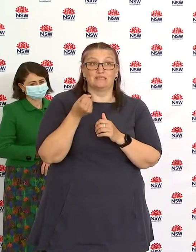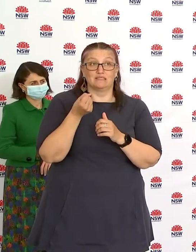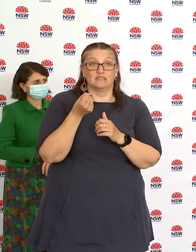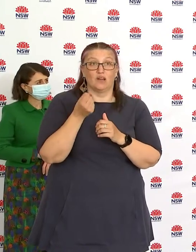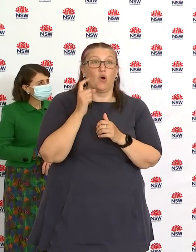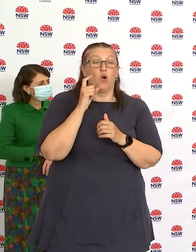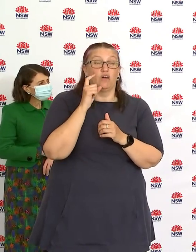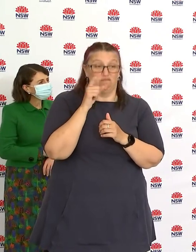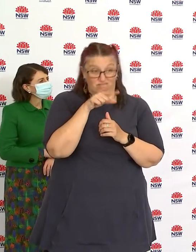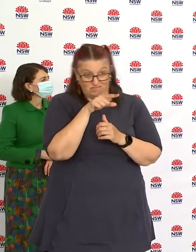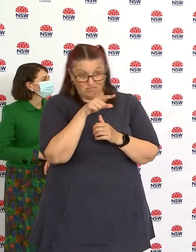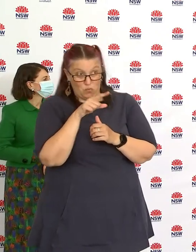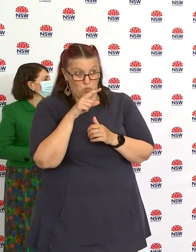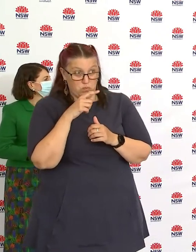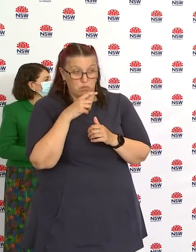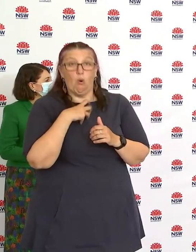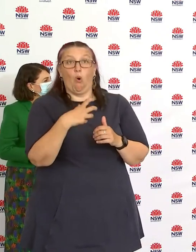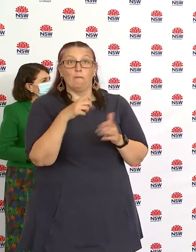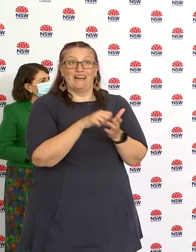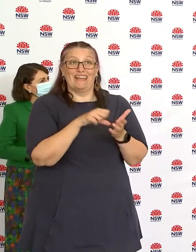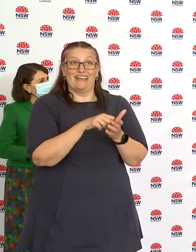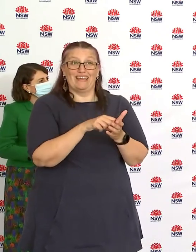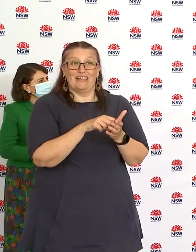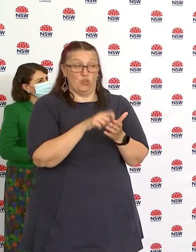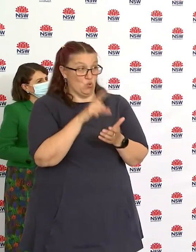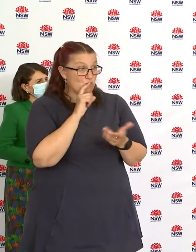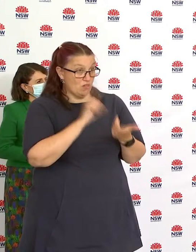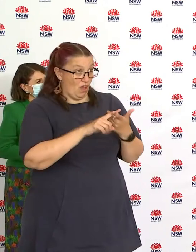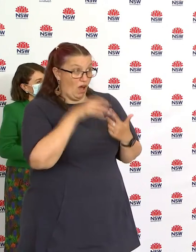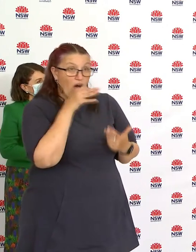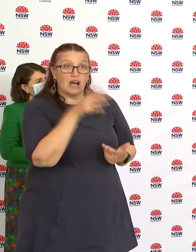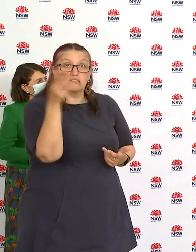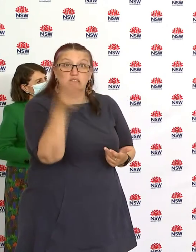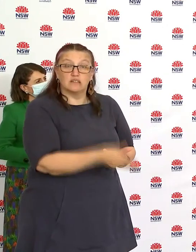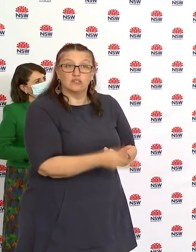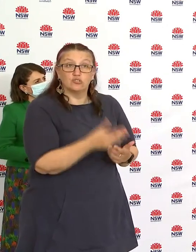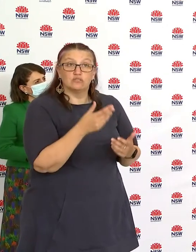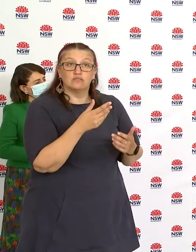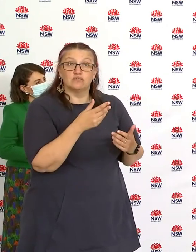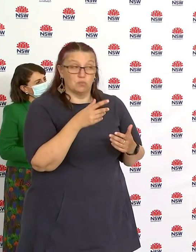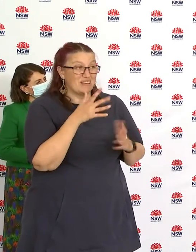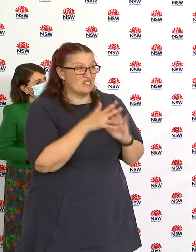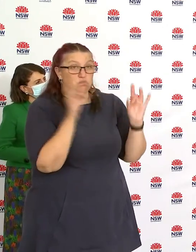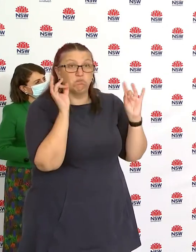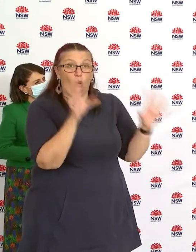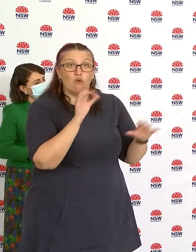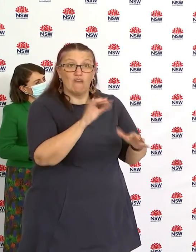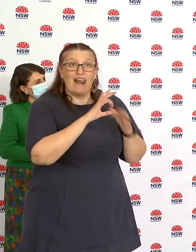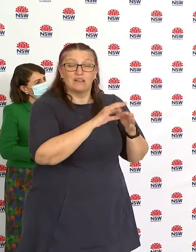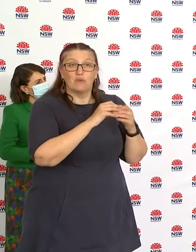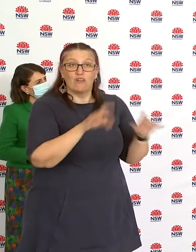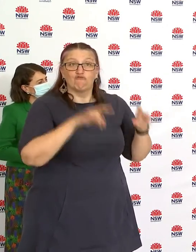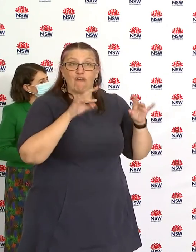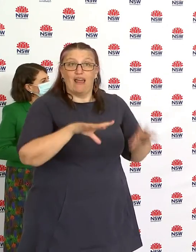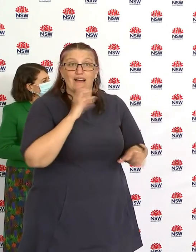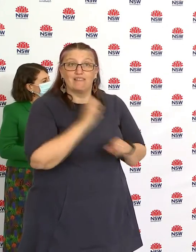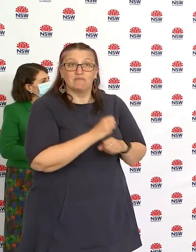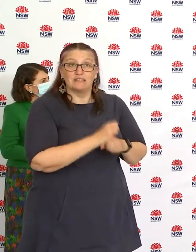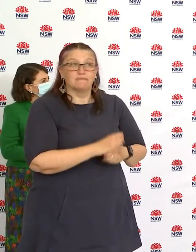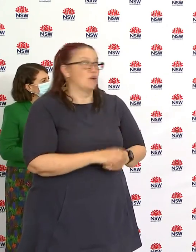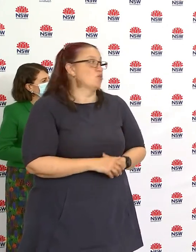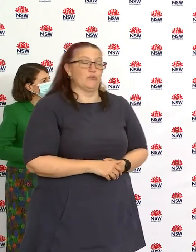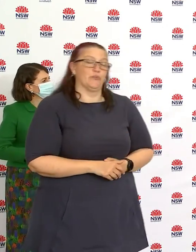you know our relationship is fine and um look i accept that